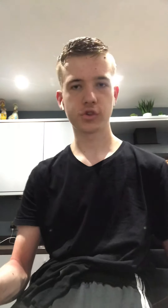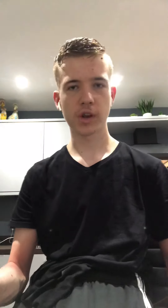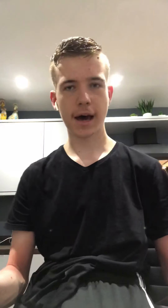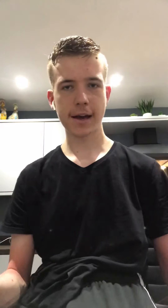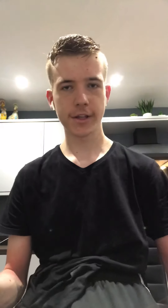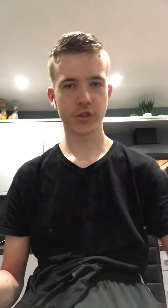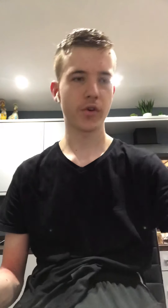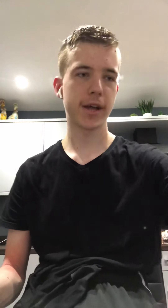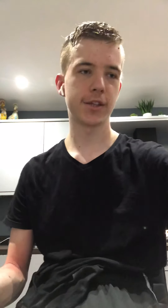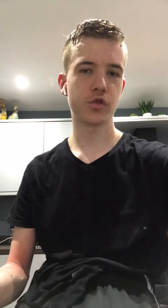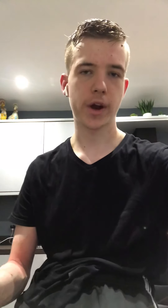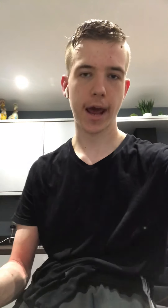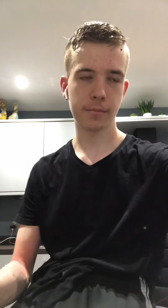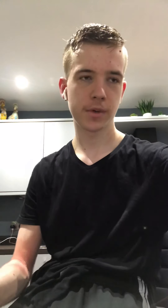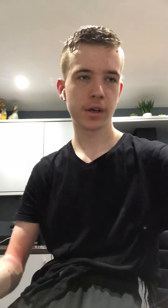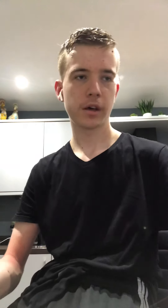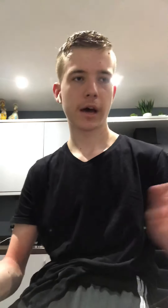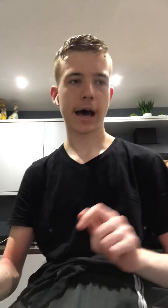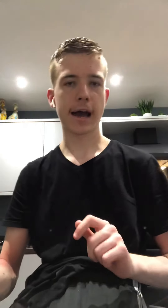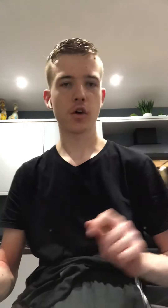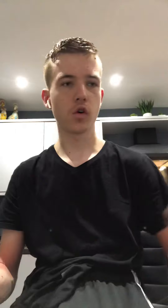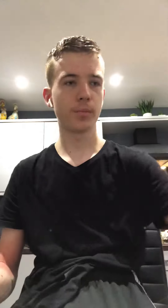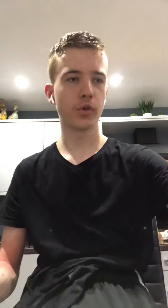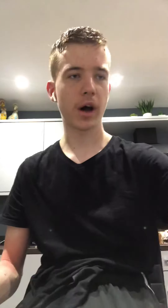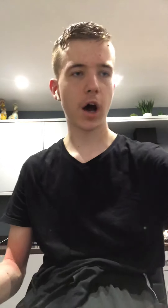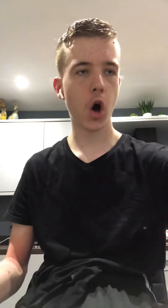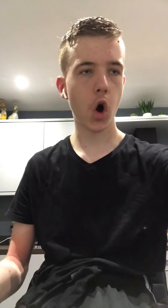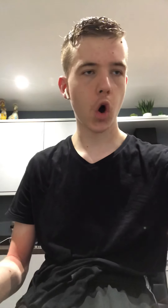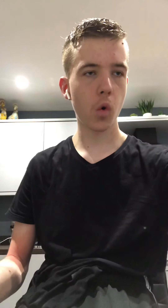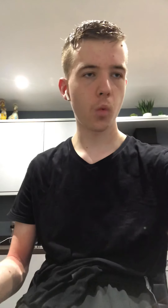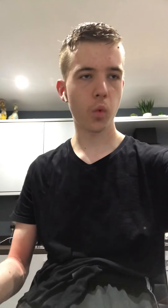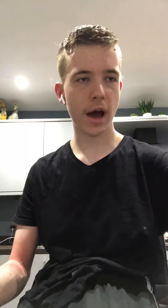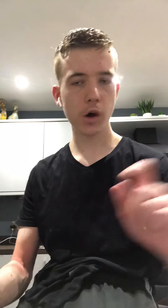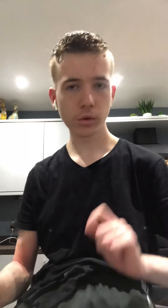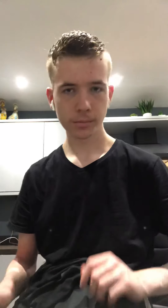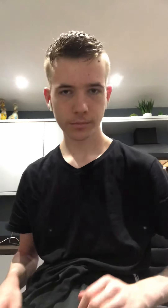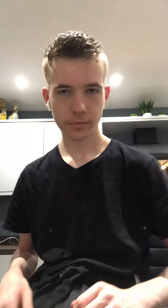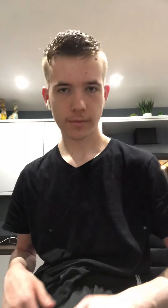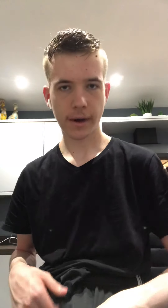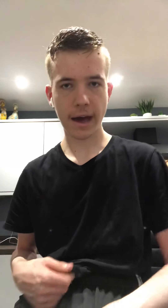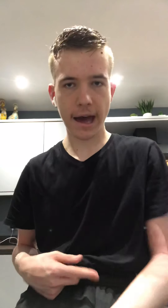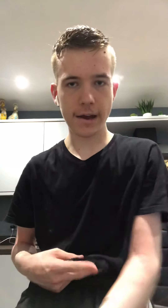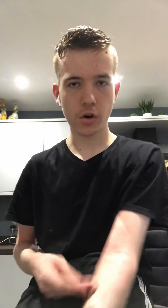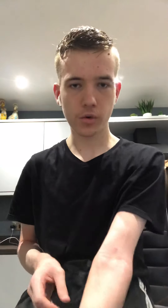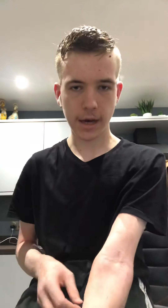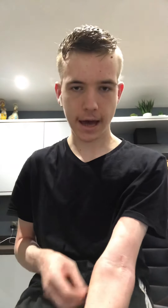July 2020. I hope you are all well and okay.